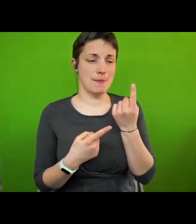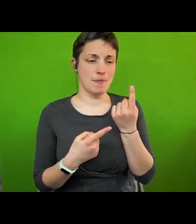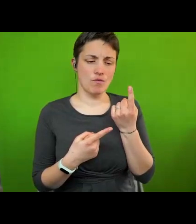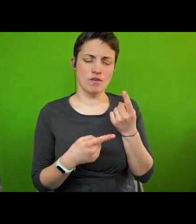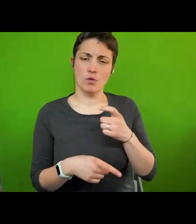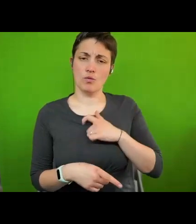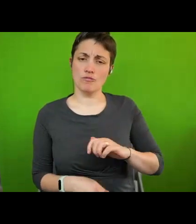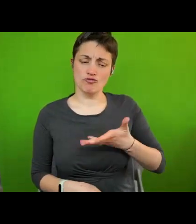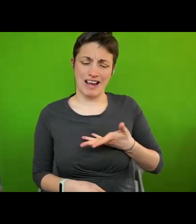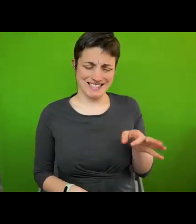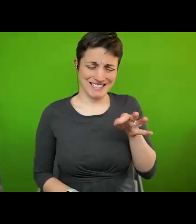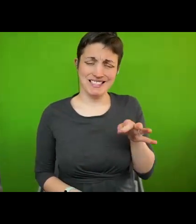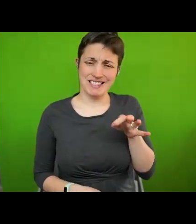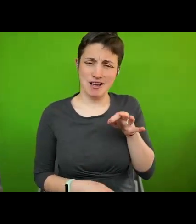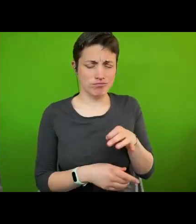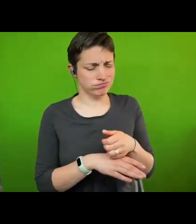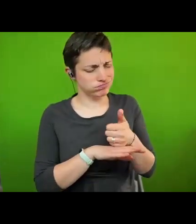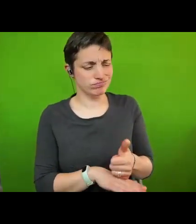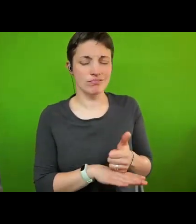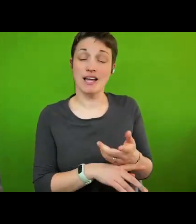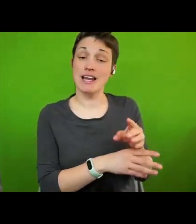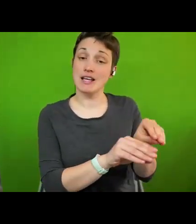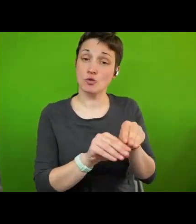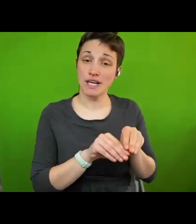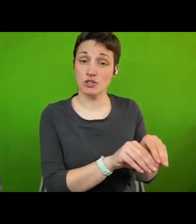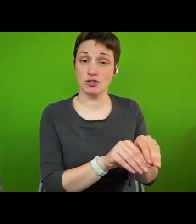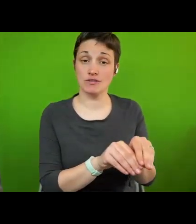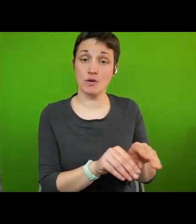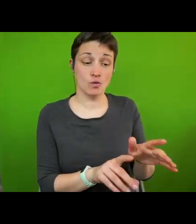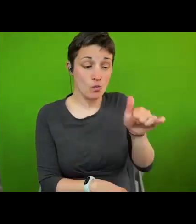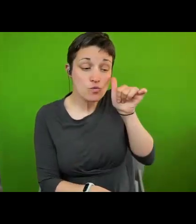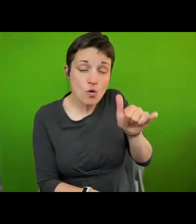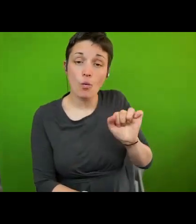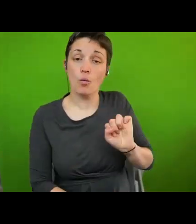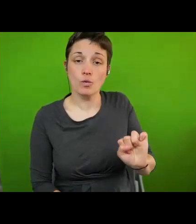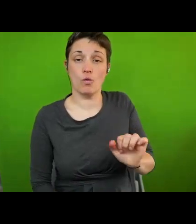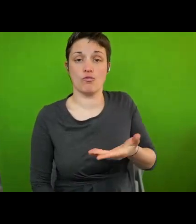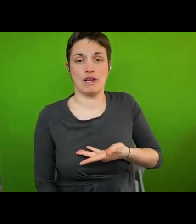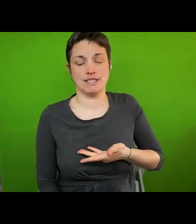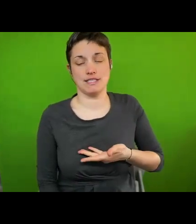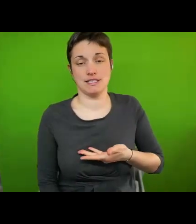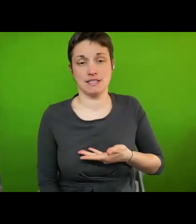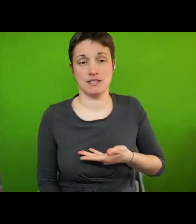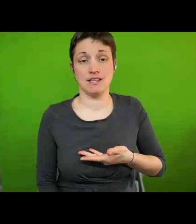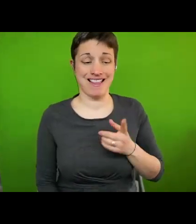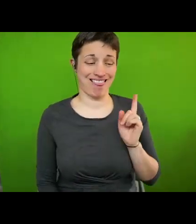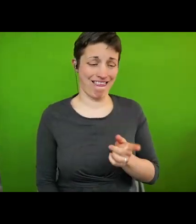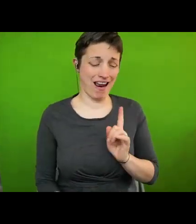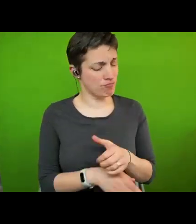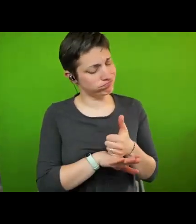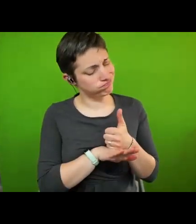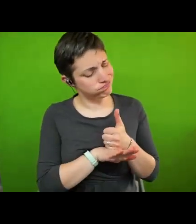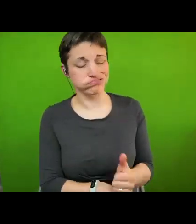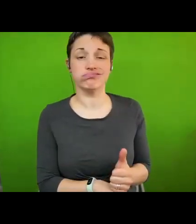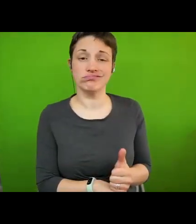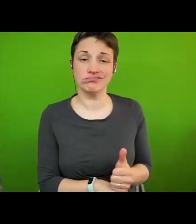idea of the importance of human rights education the right to know your right is at the basis of the